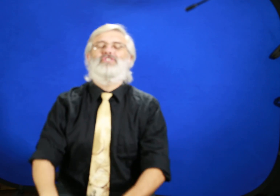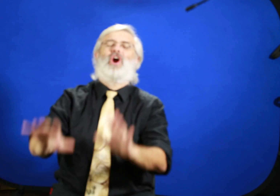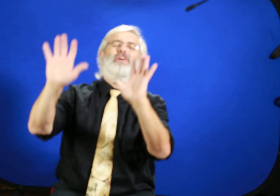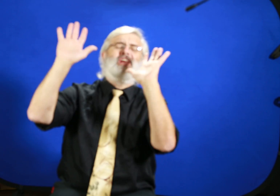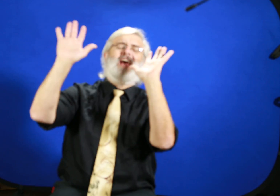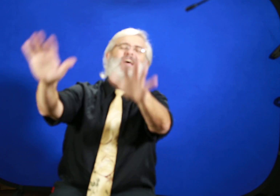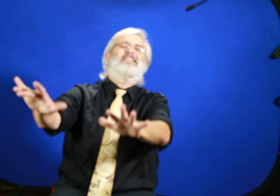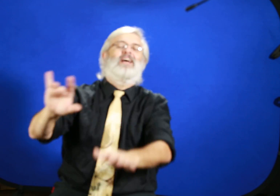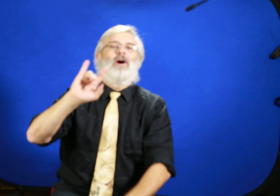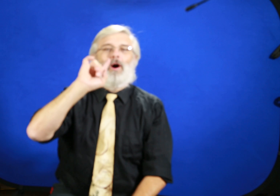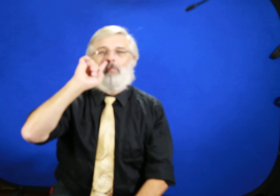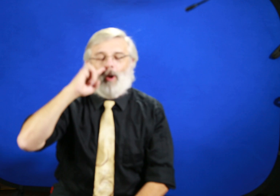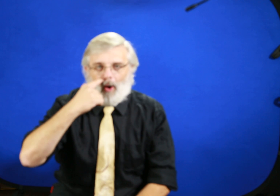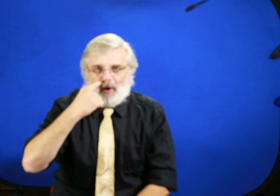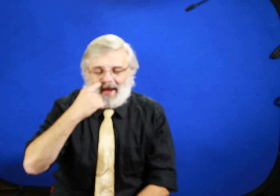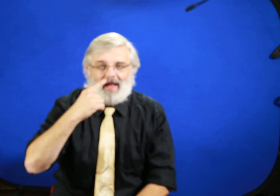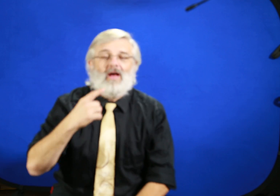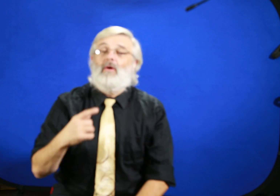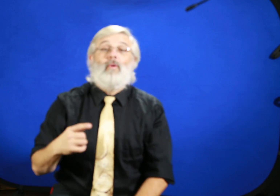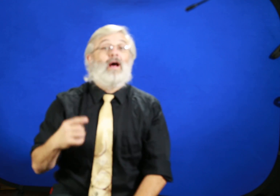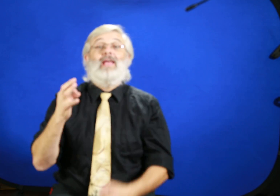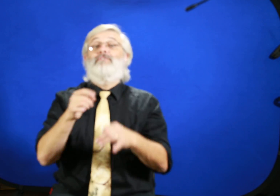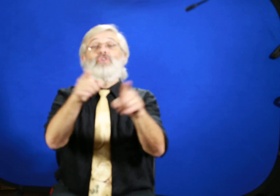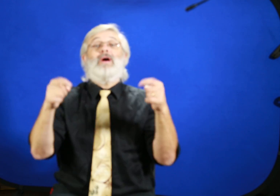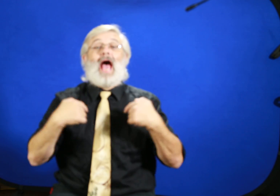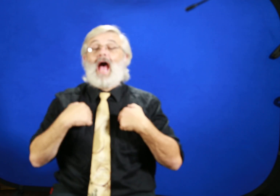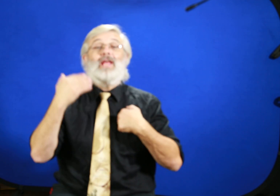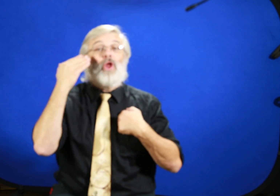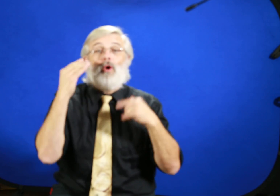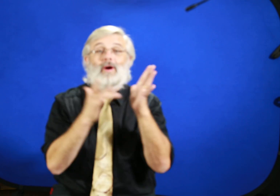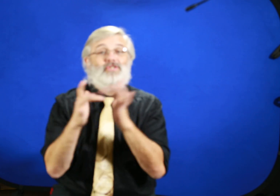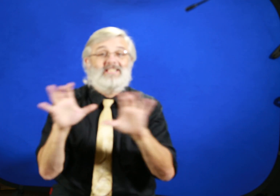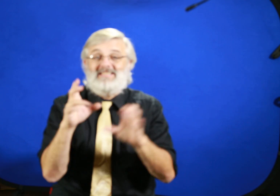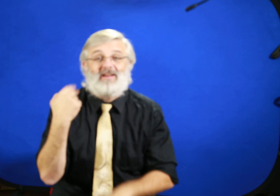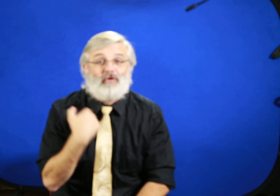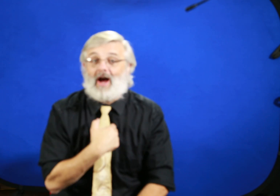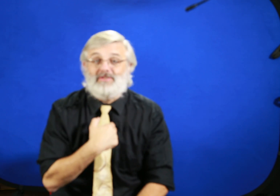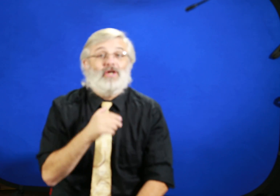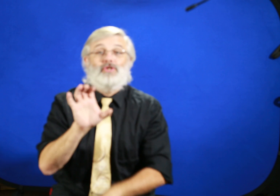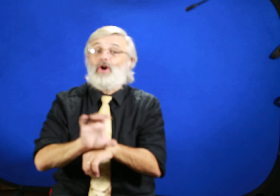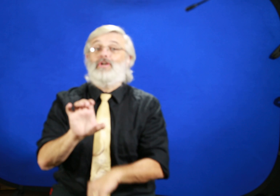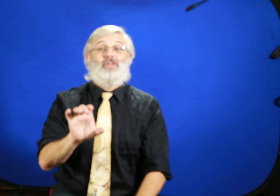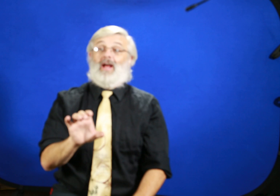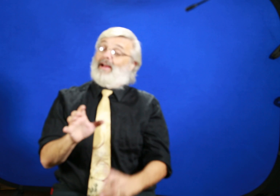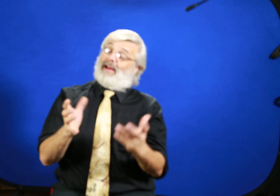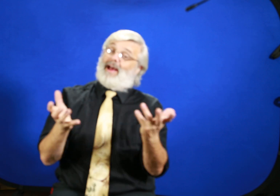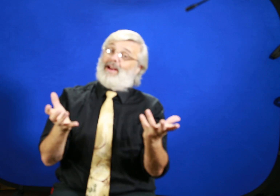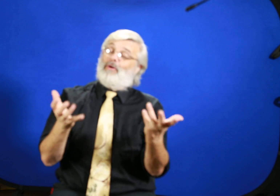church is boring. Boring. Well, if you and I know what Jesus did for us, church, I don't know